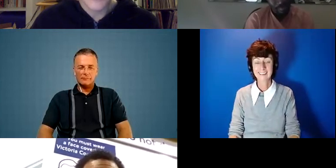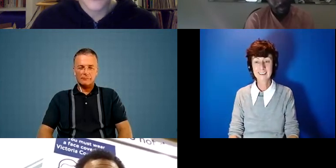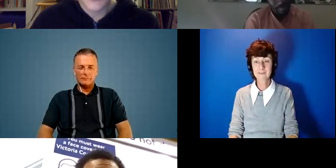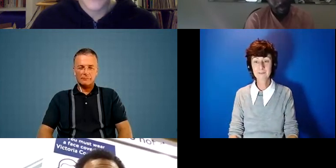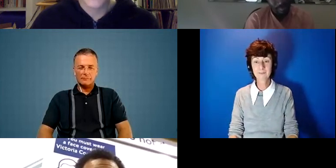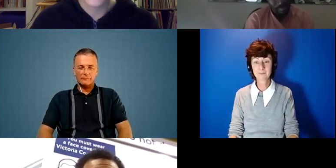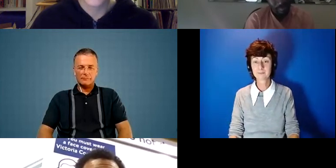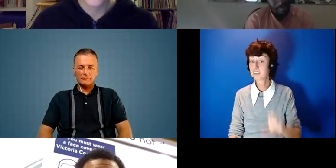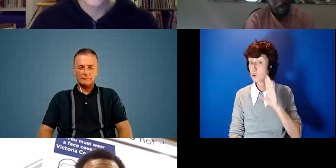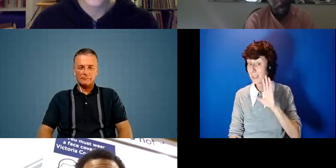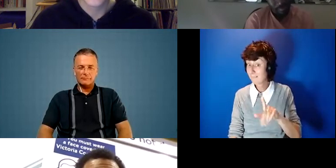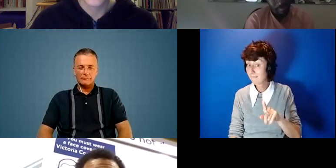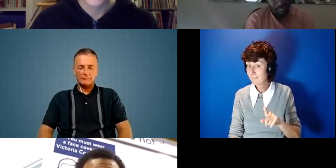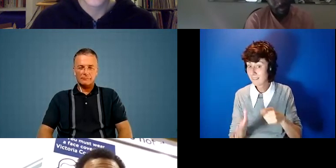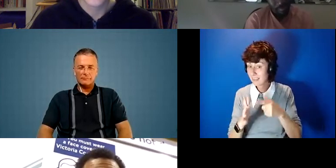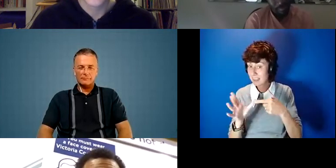ian can you hear me